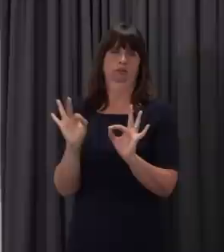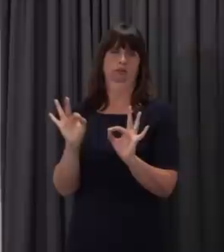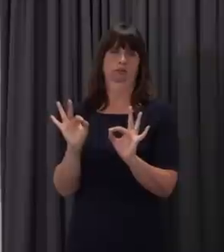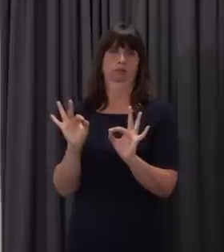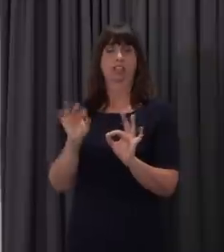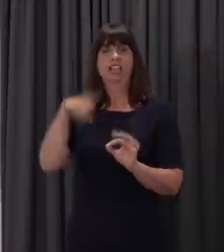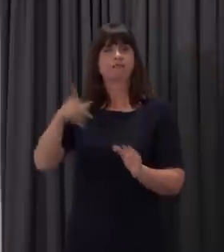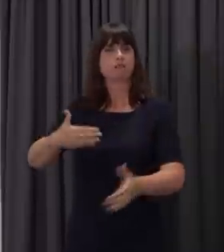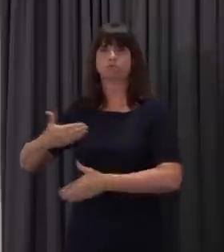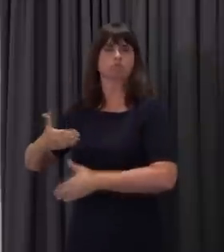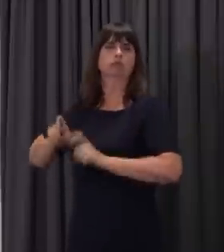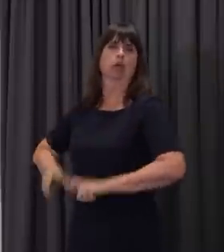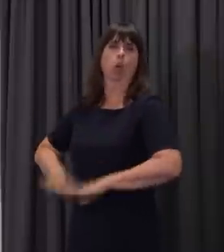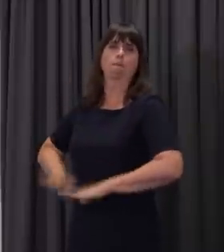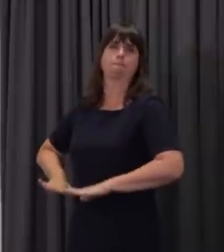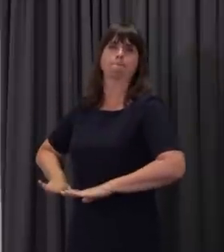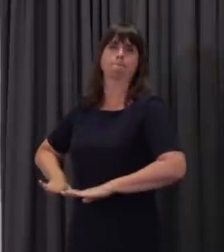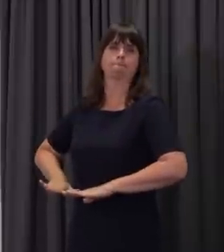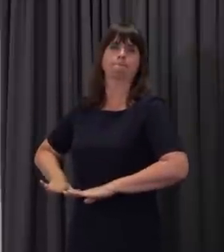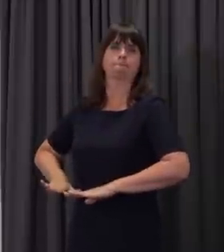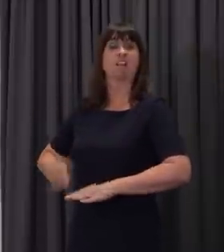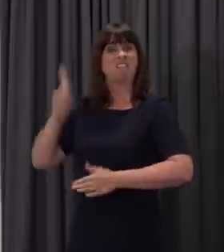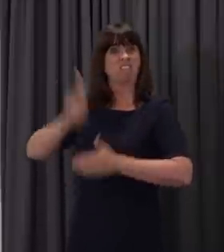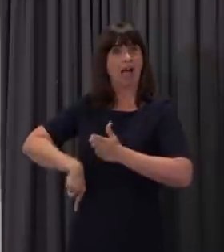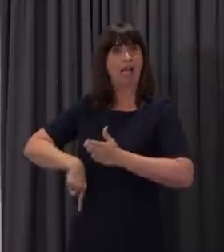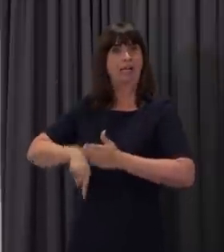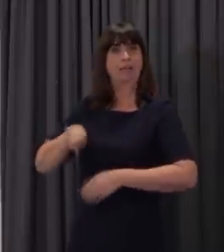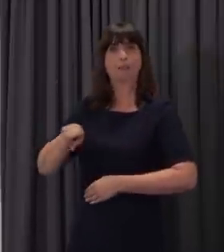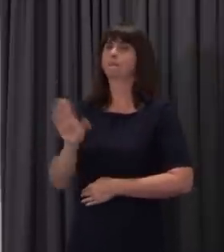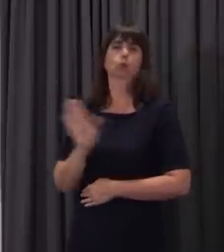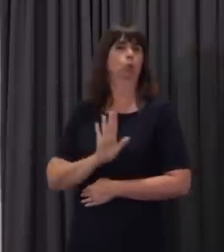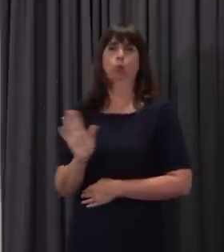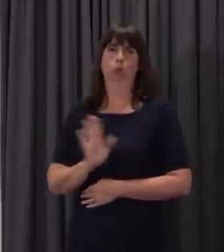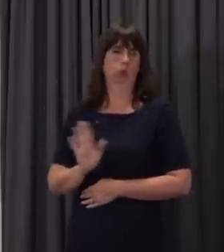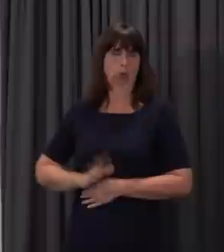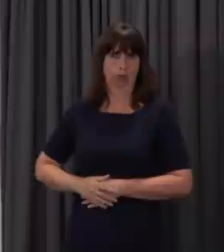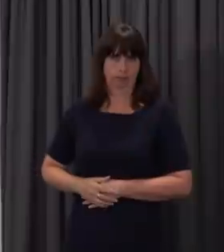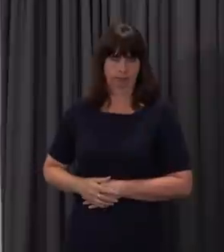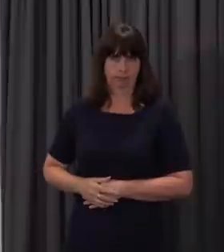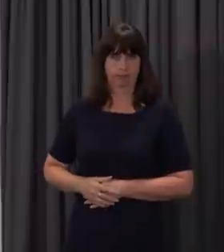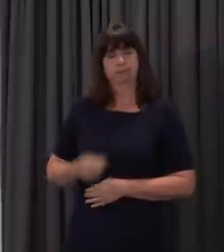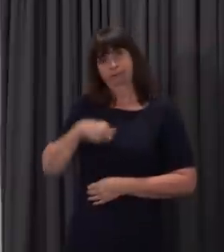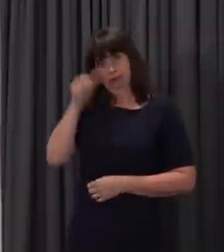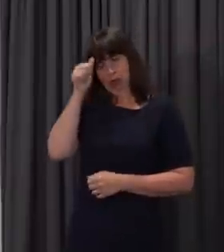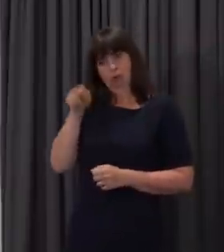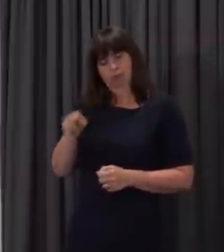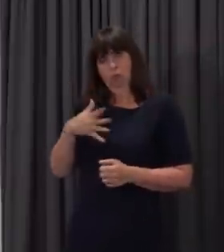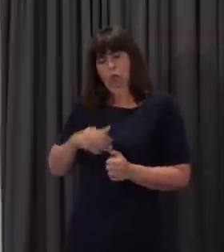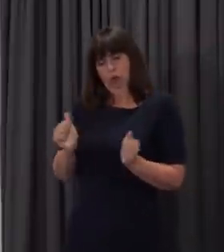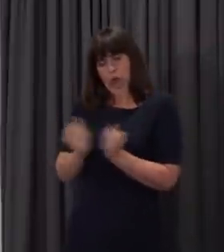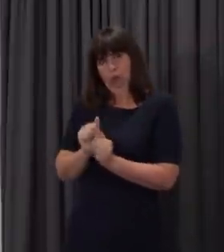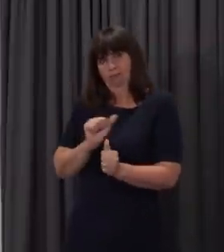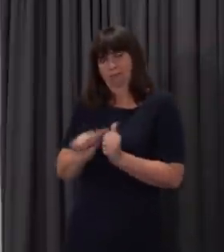for making decisions that they feel are best for them or best for their family. And I can also reassure